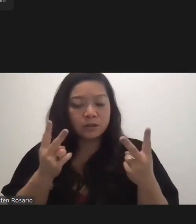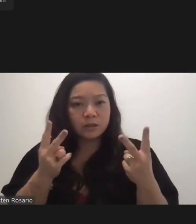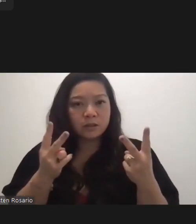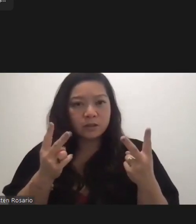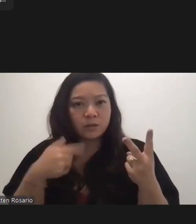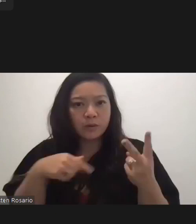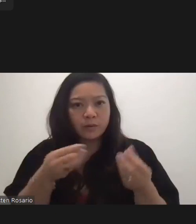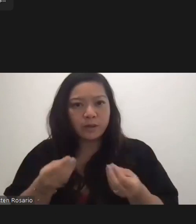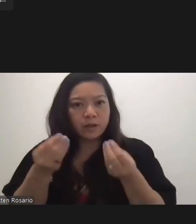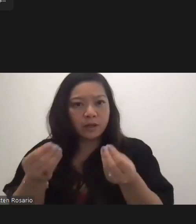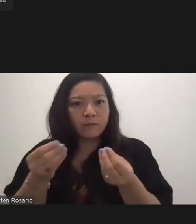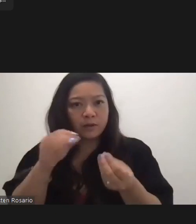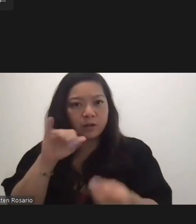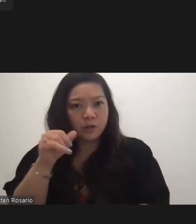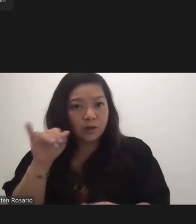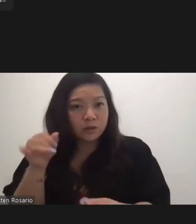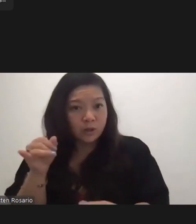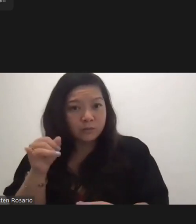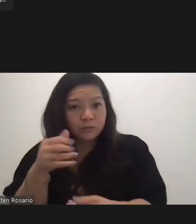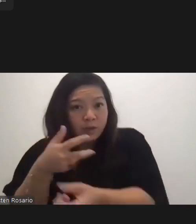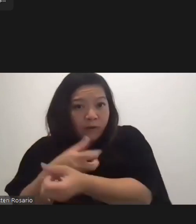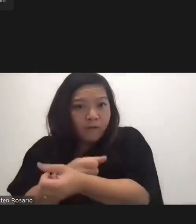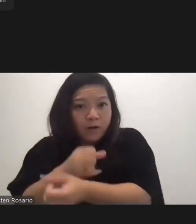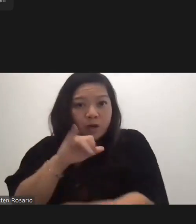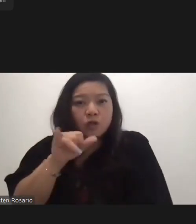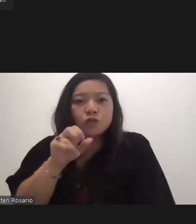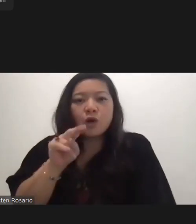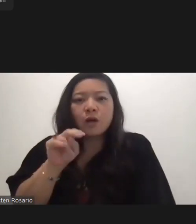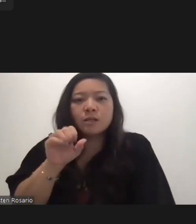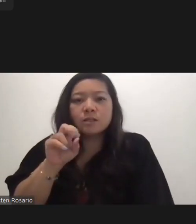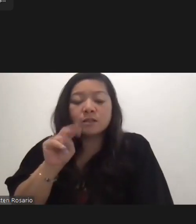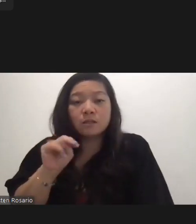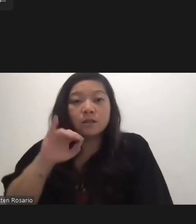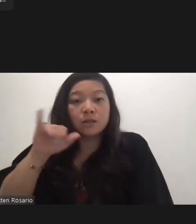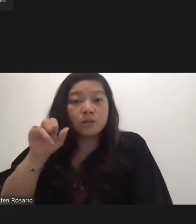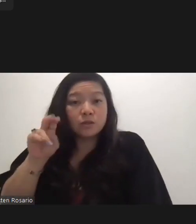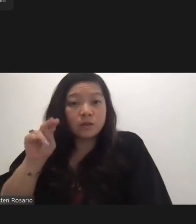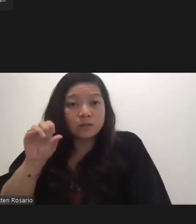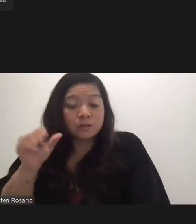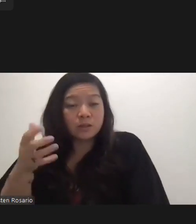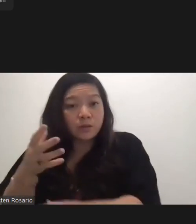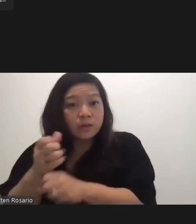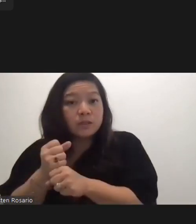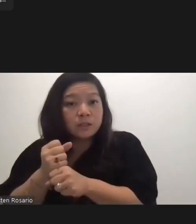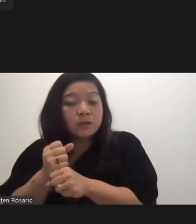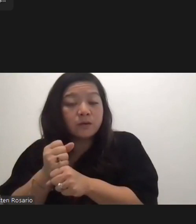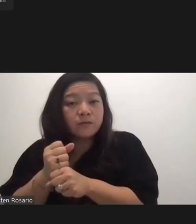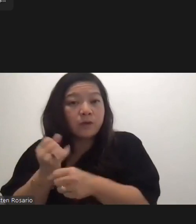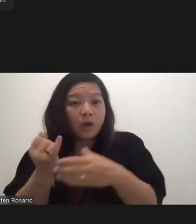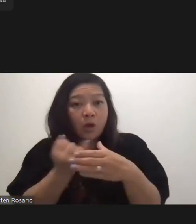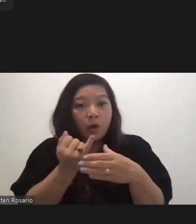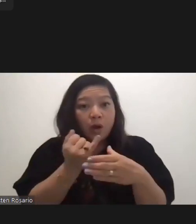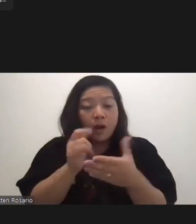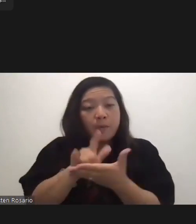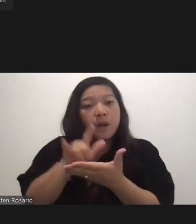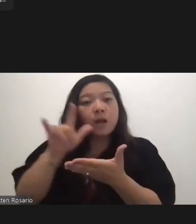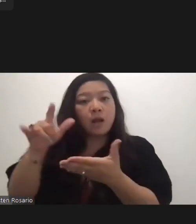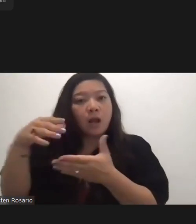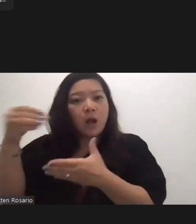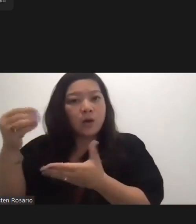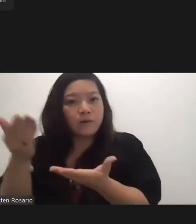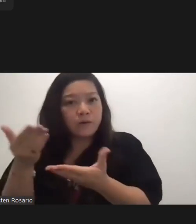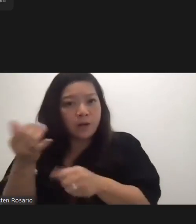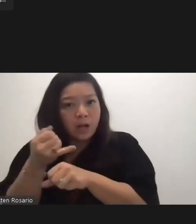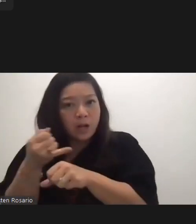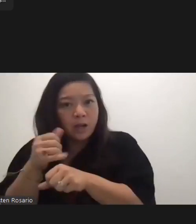Johnson & Johnson? They get out of quarantine, they receive their vaccine, and they're on a plane out of the island and